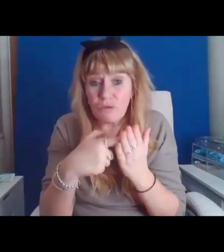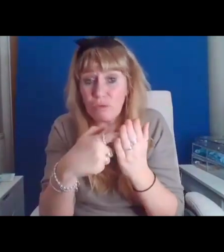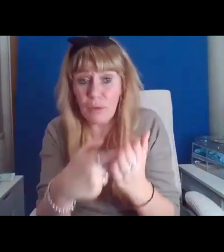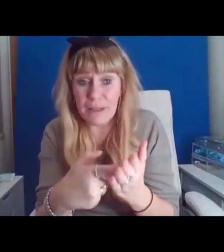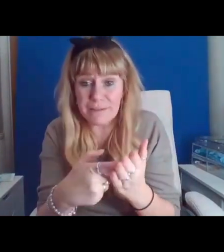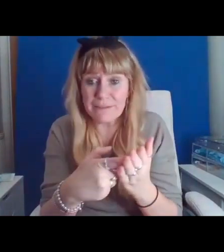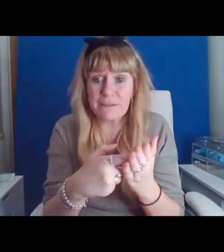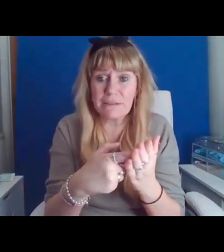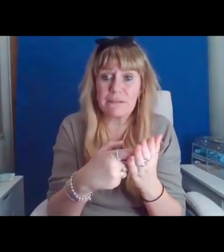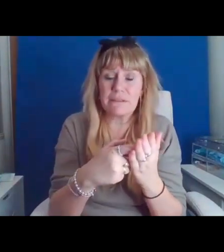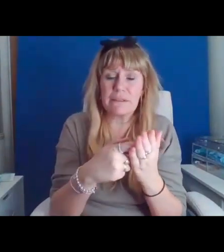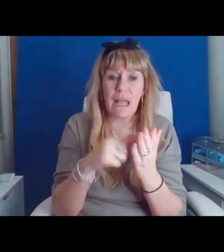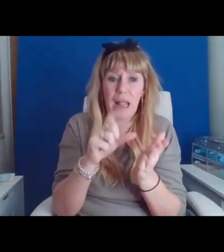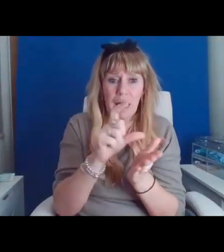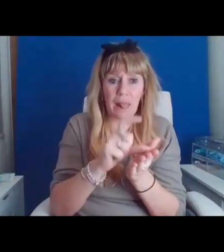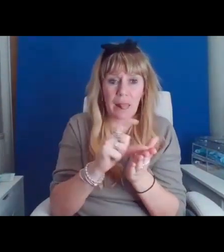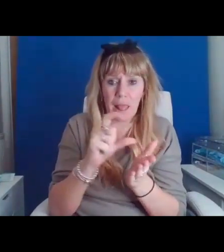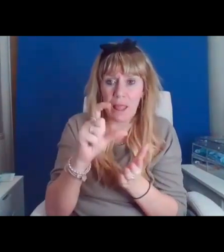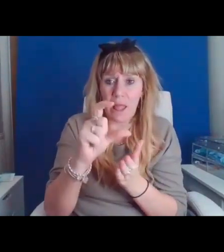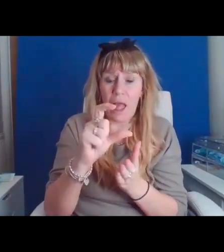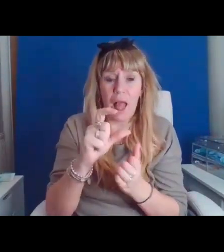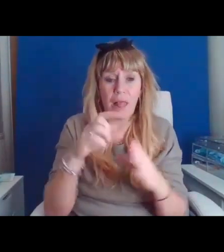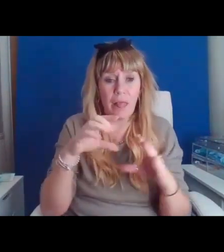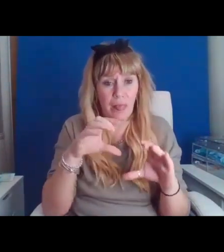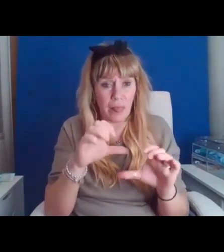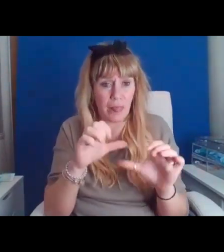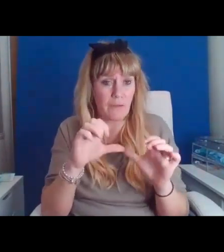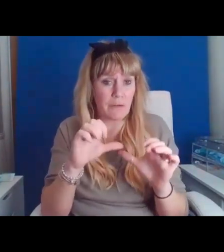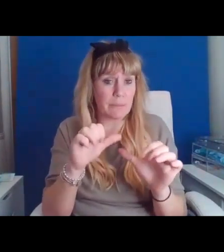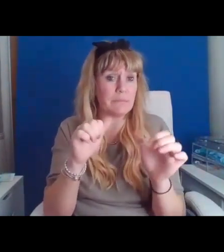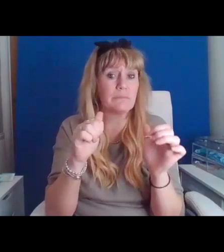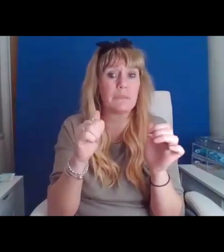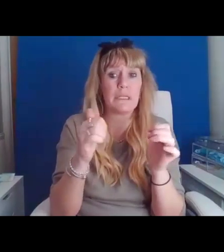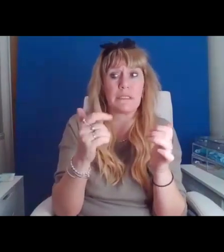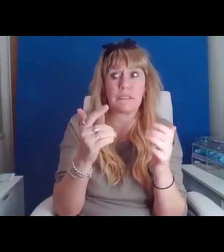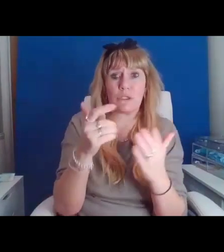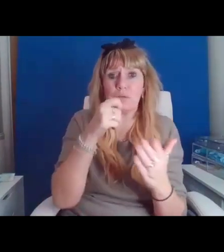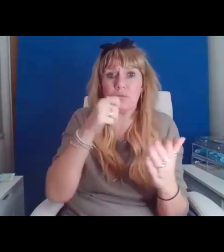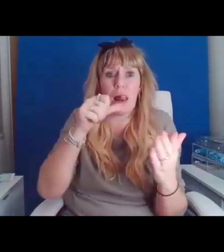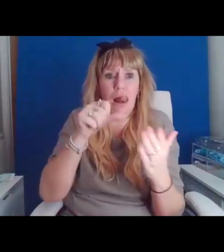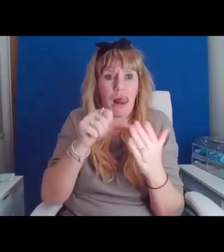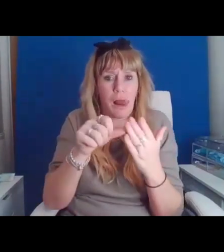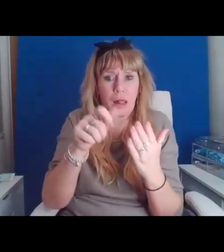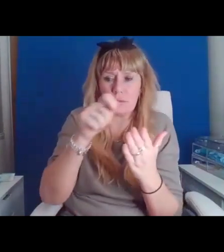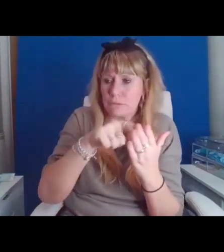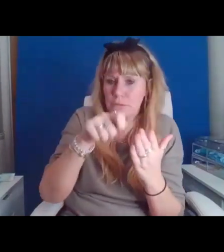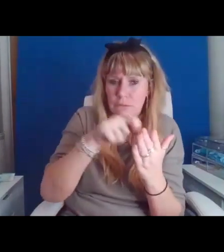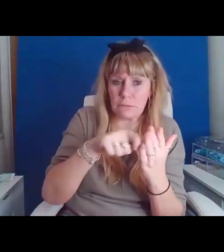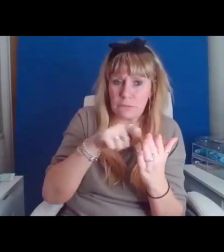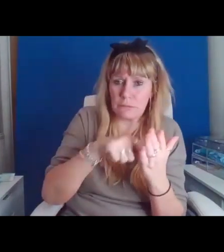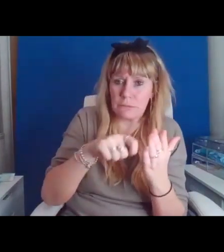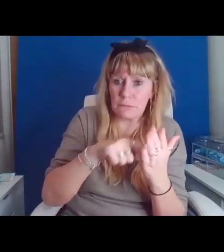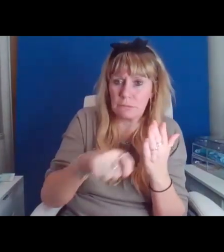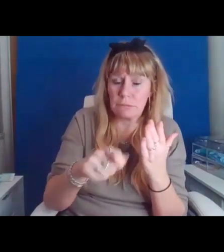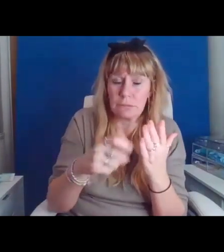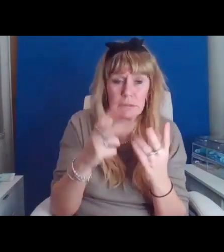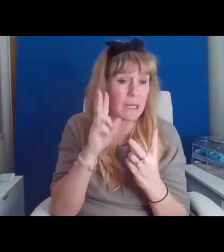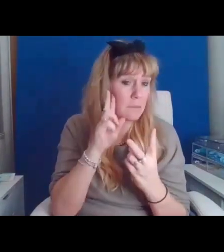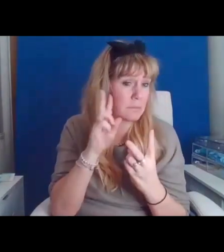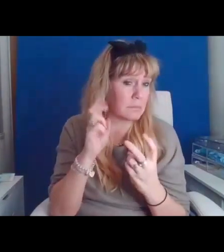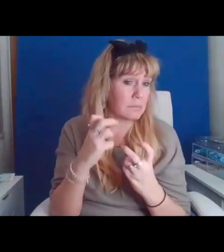drops to write a scarlet letter, a missive on listening, yet to congeal,